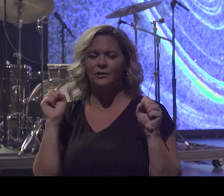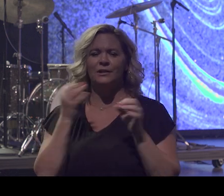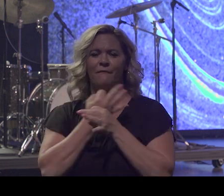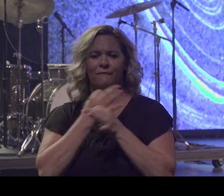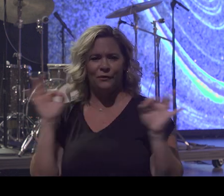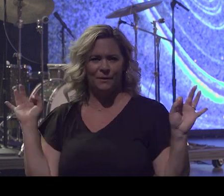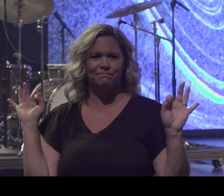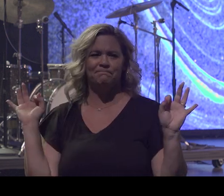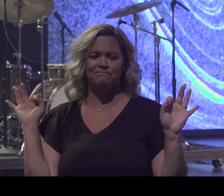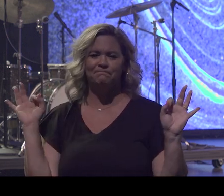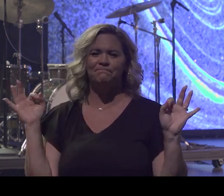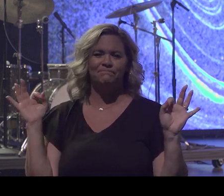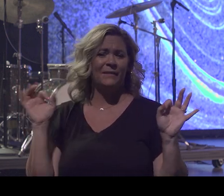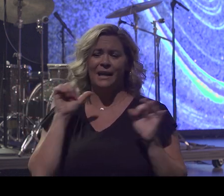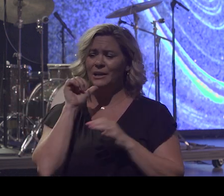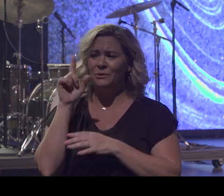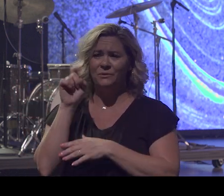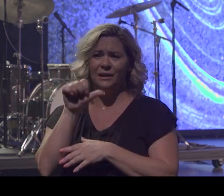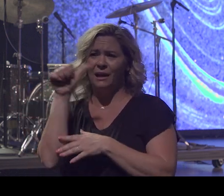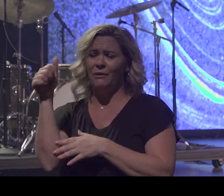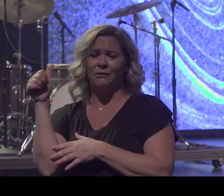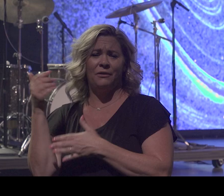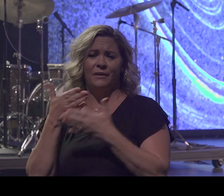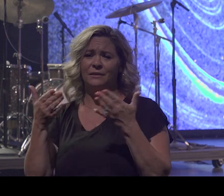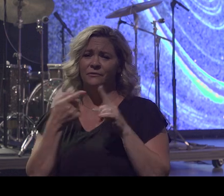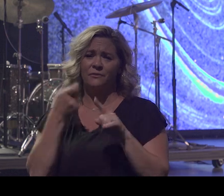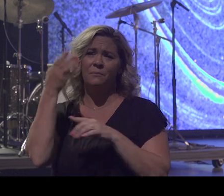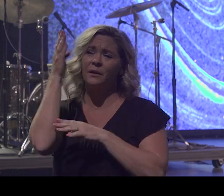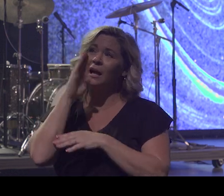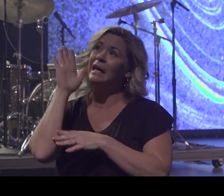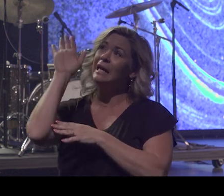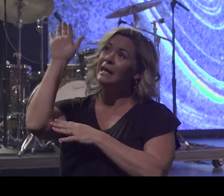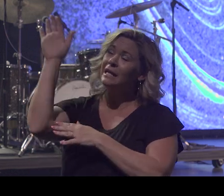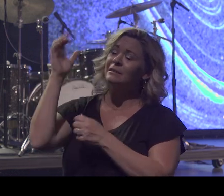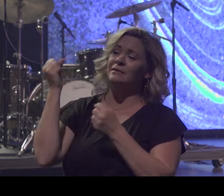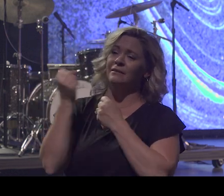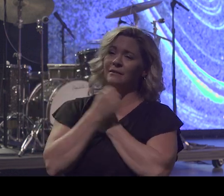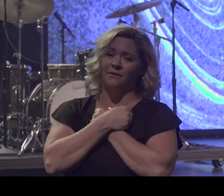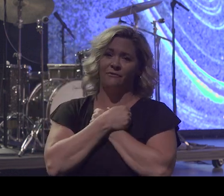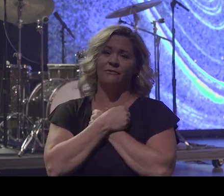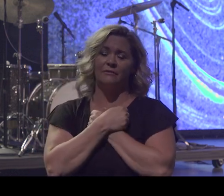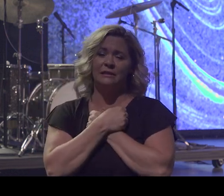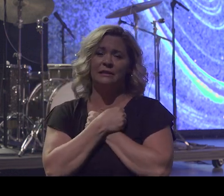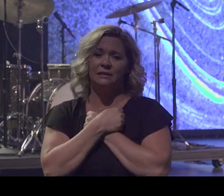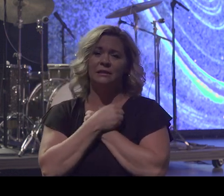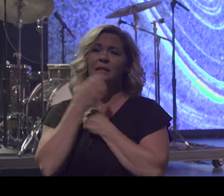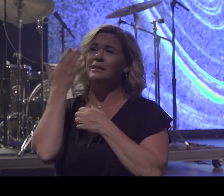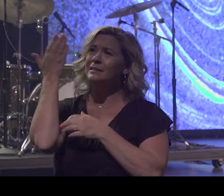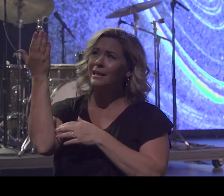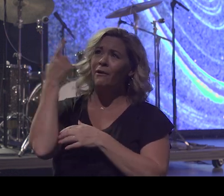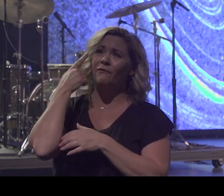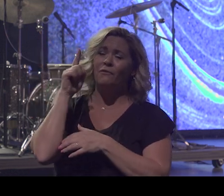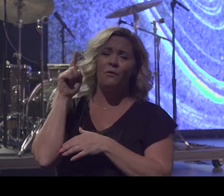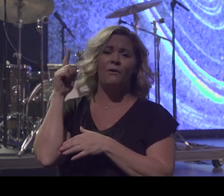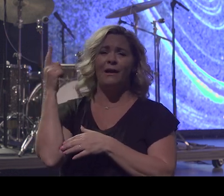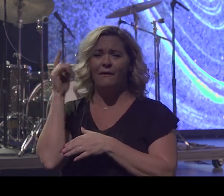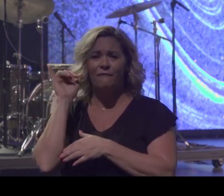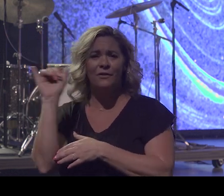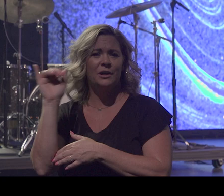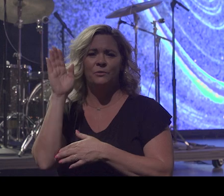I don't need anything else from God. His love is there forever. He'll never leave you nor forsake you while everybody